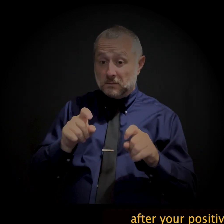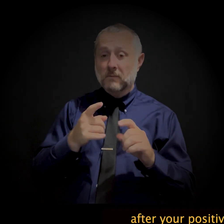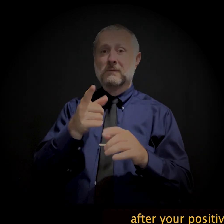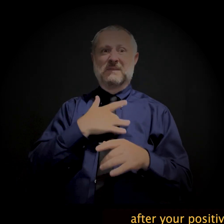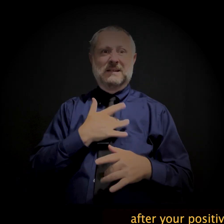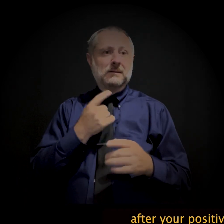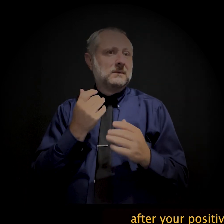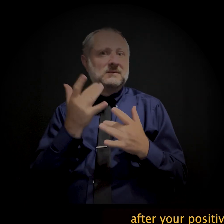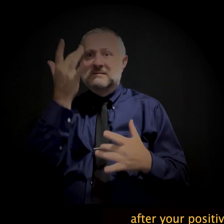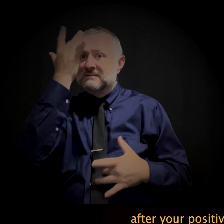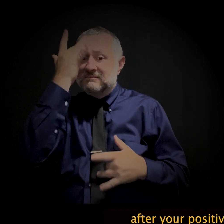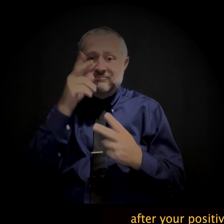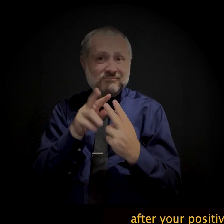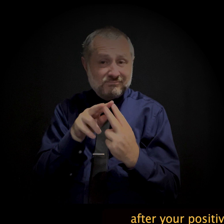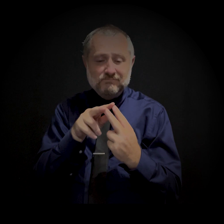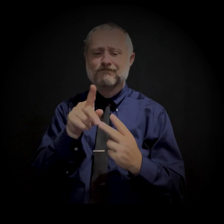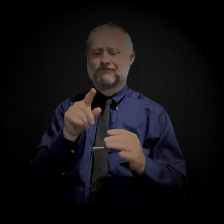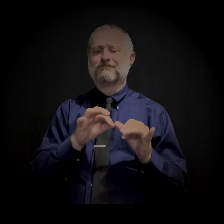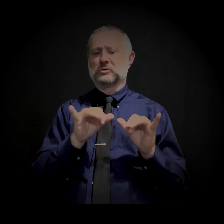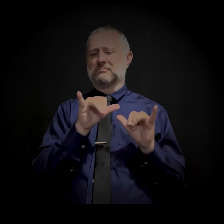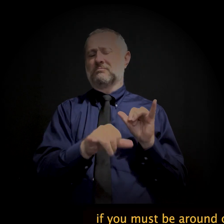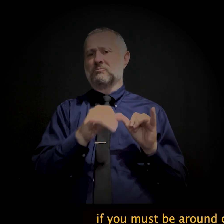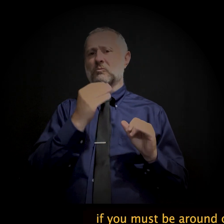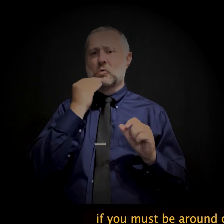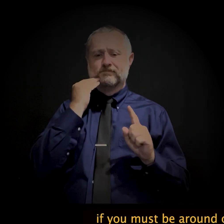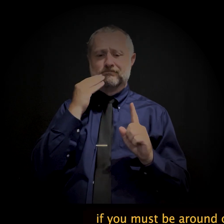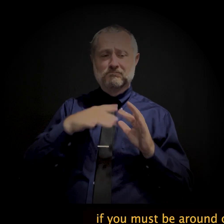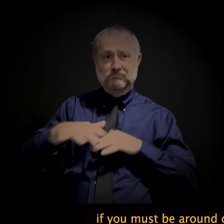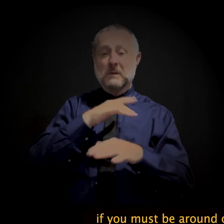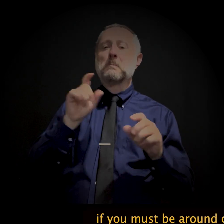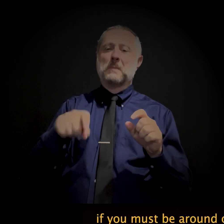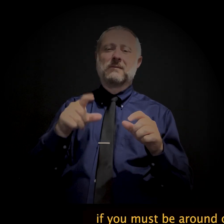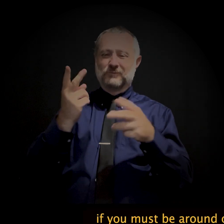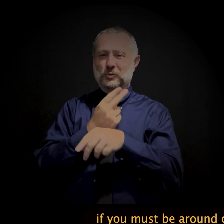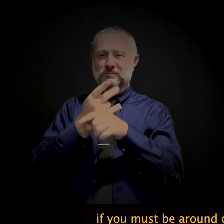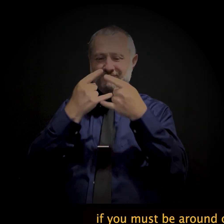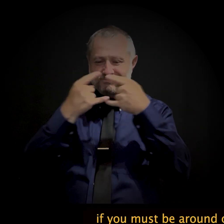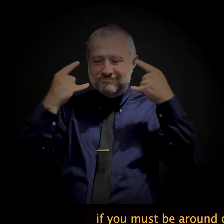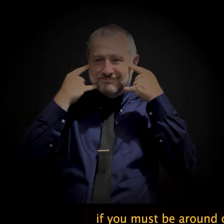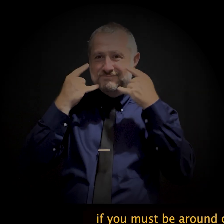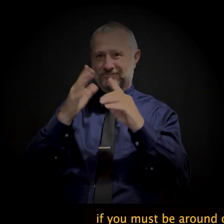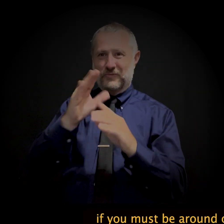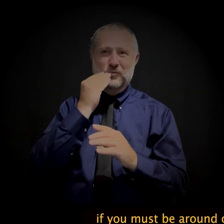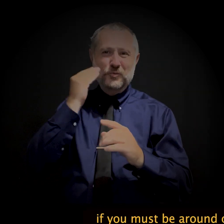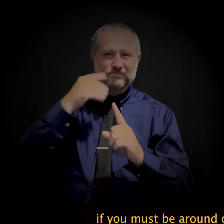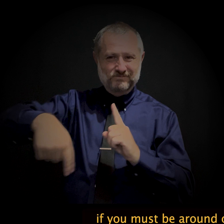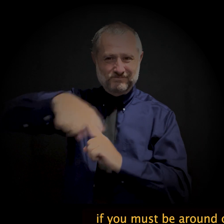or from when you first felt sick. If you must be around others, wear a well-fitting mask, even in your home.